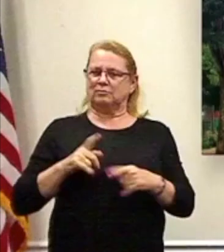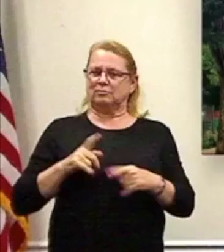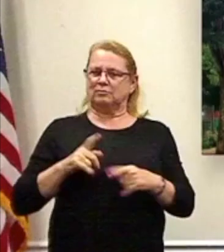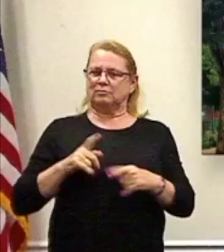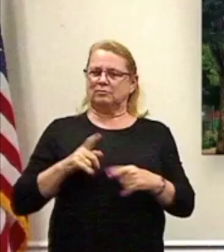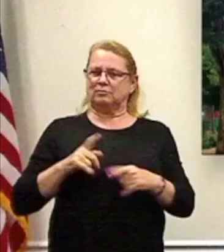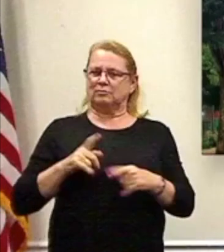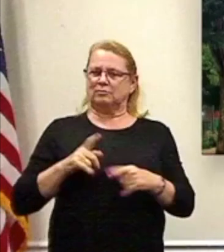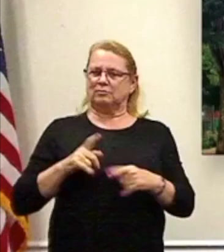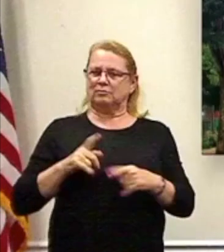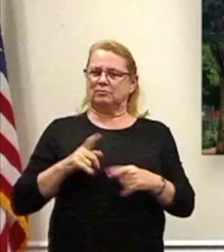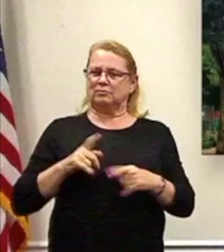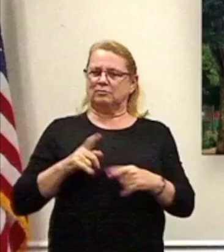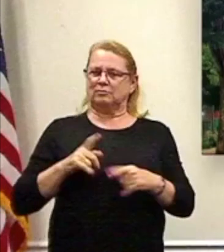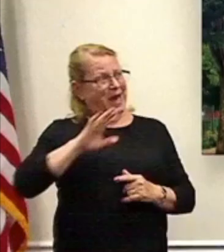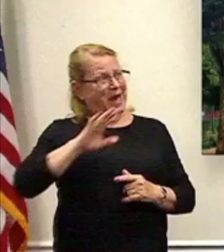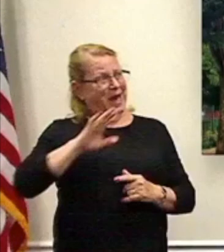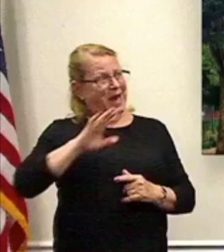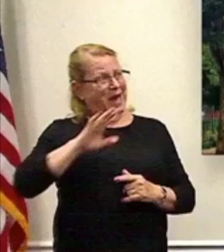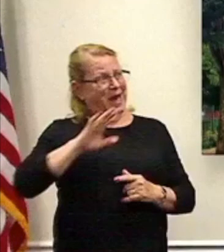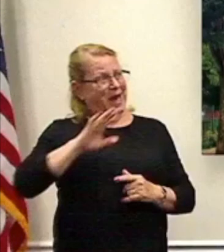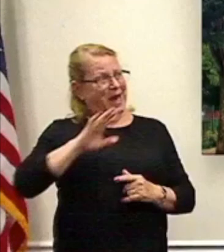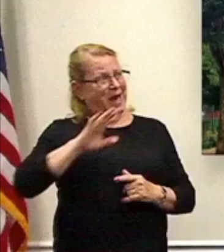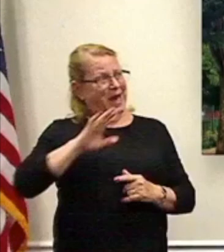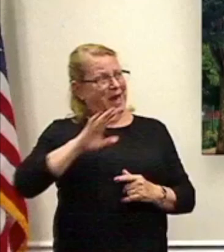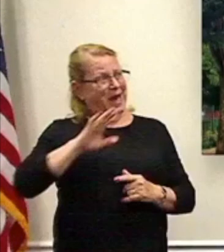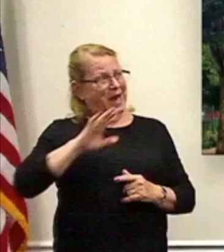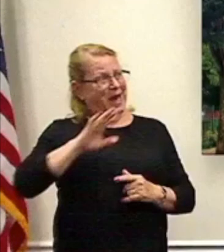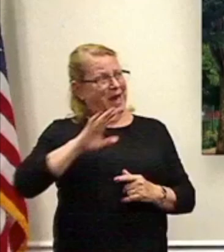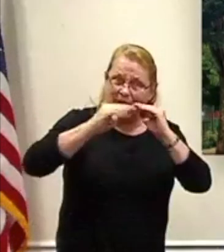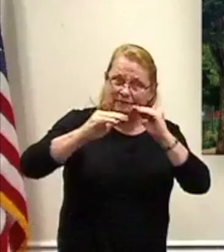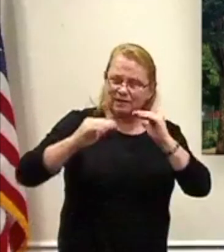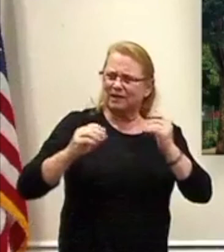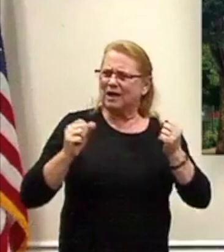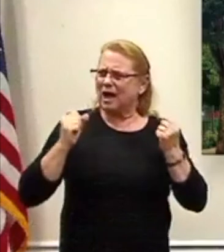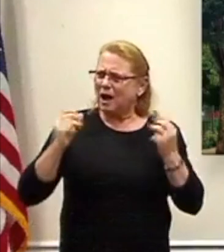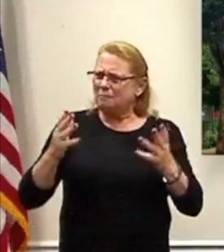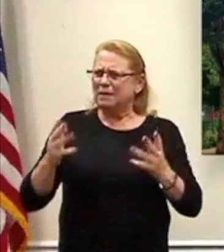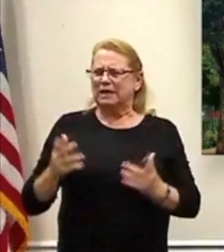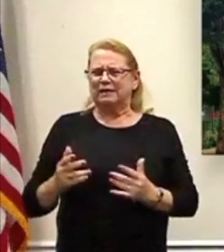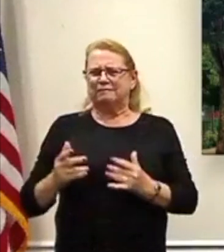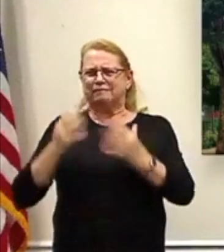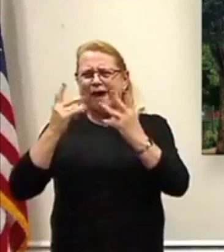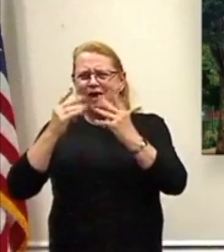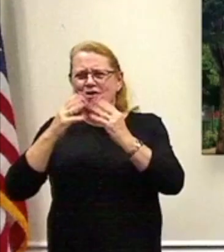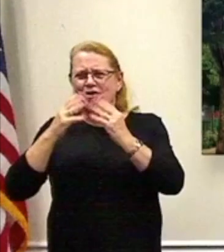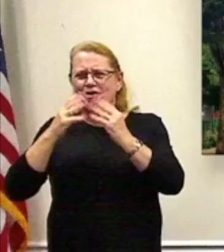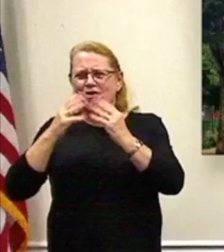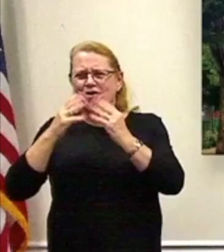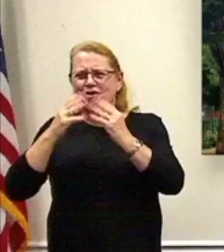level. I look at the number of firehouses and fire trucks in a five-mile radius, say,